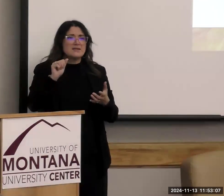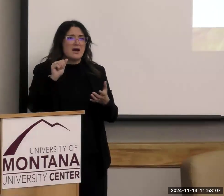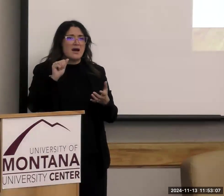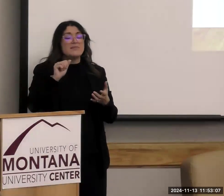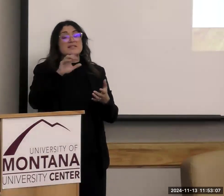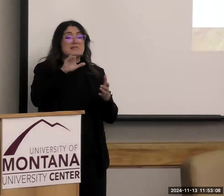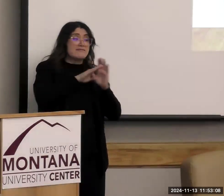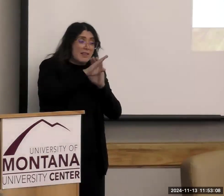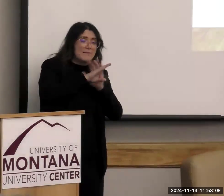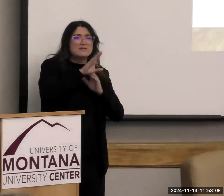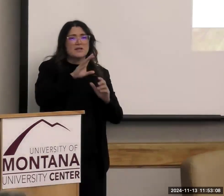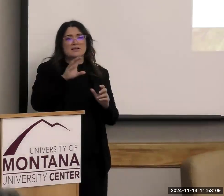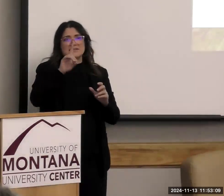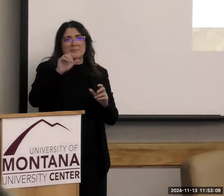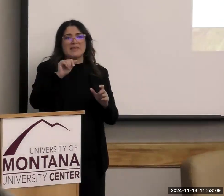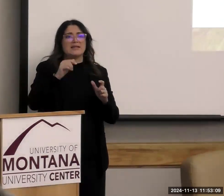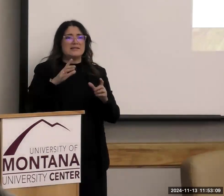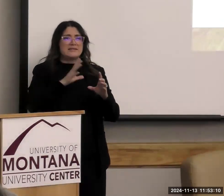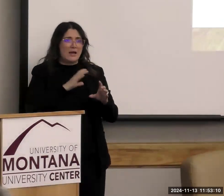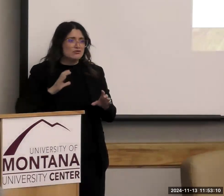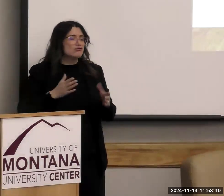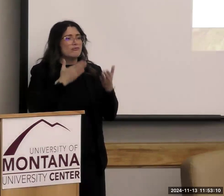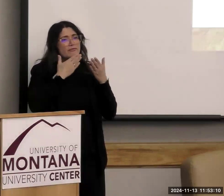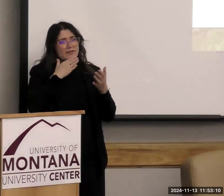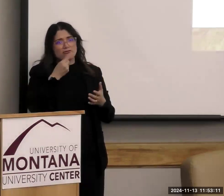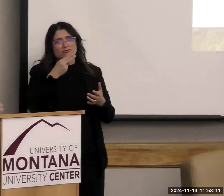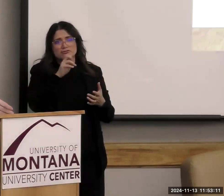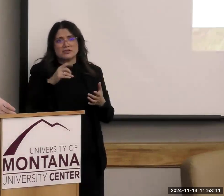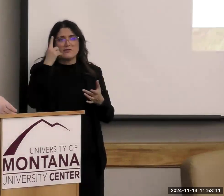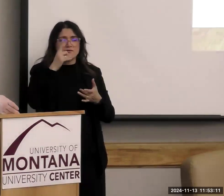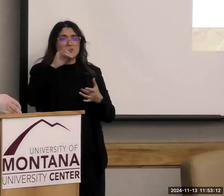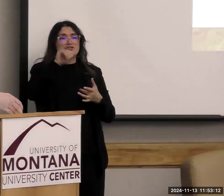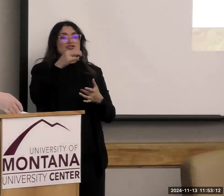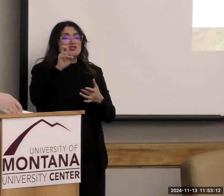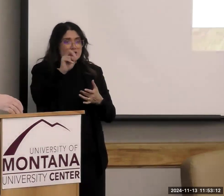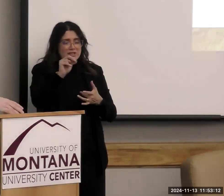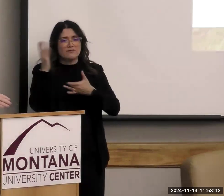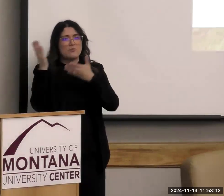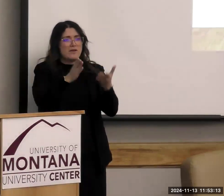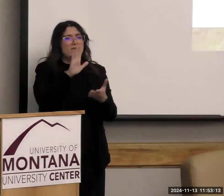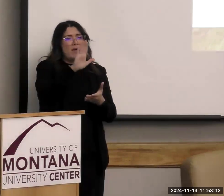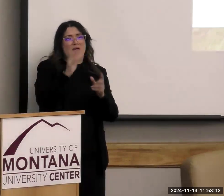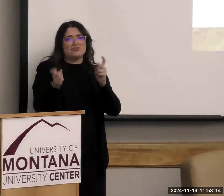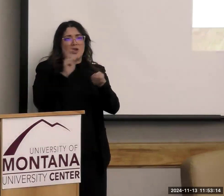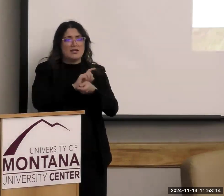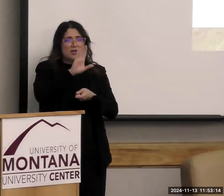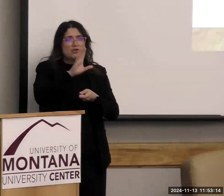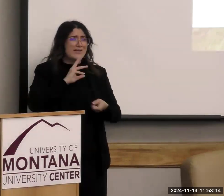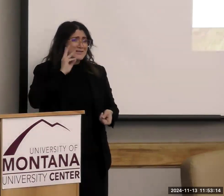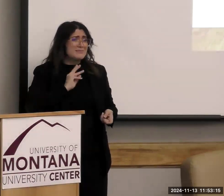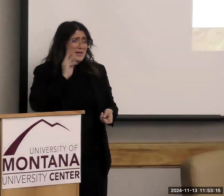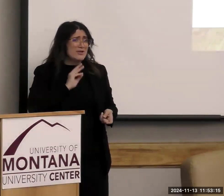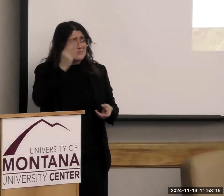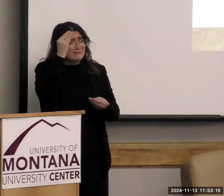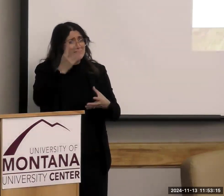these big systemic things. Jean, thank you so much for bringing forward that change that you guys are experiencing. And I